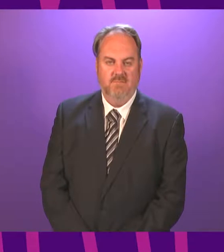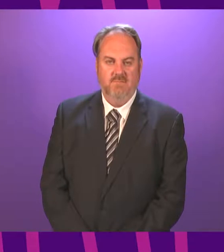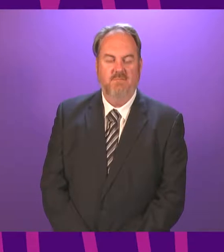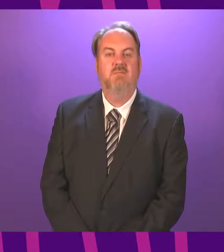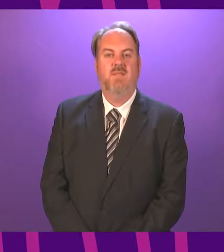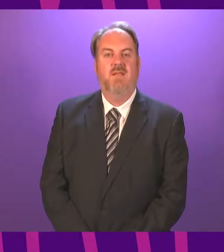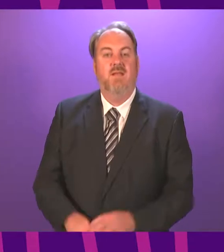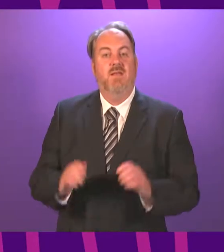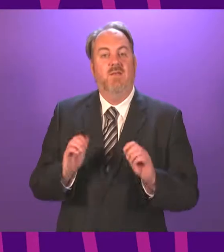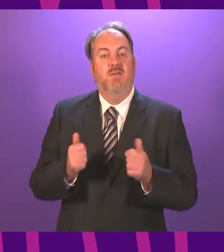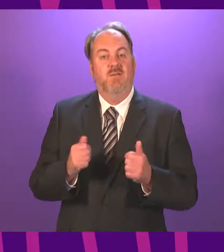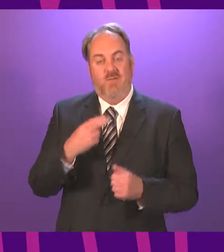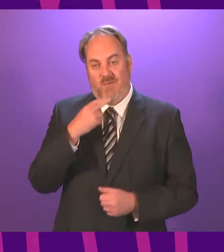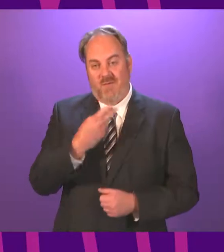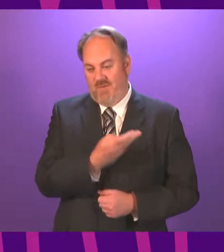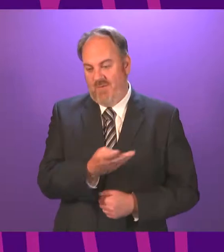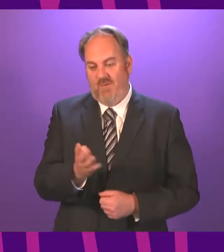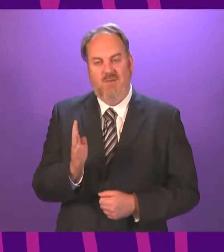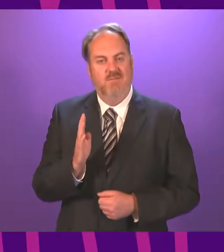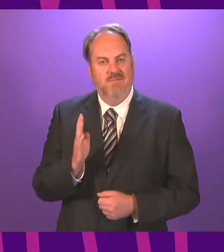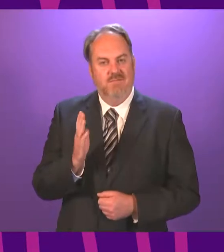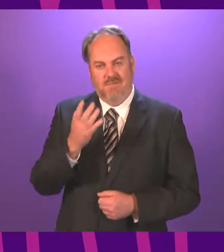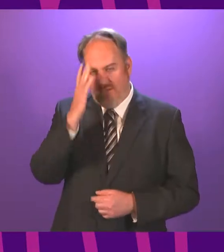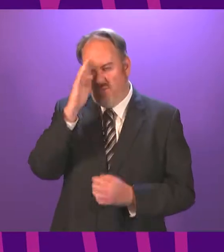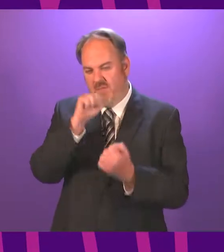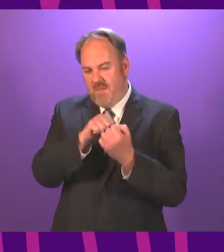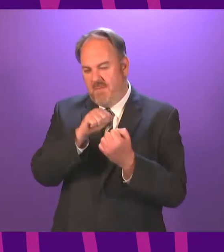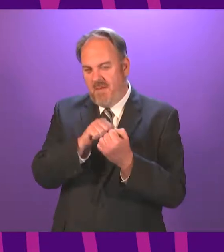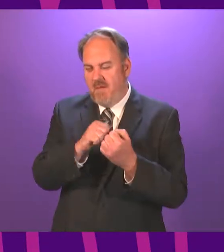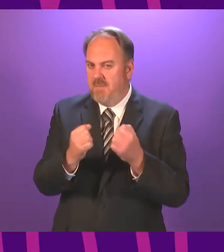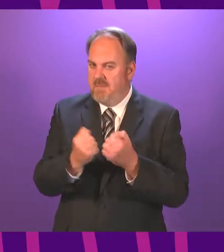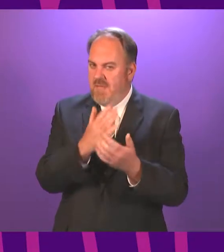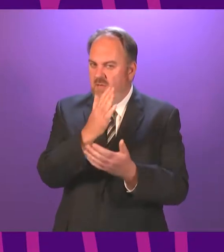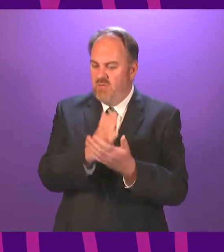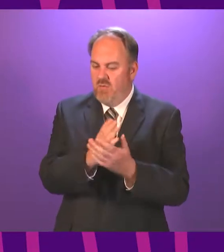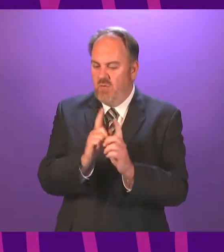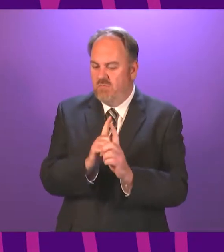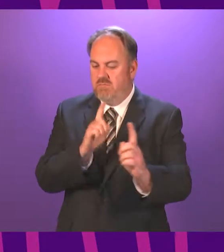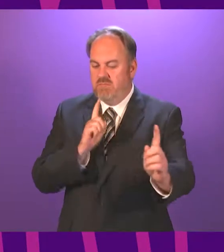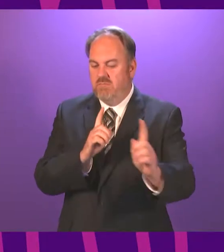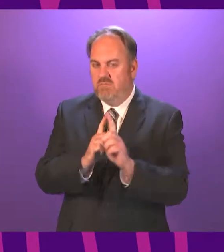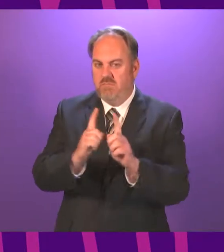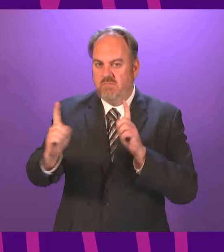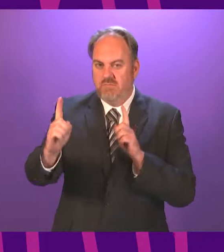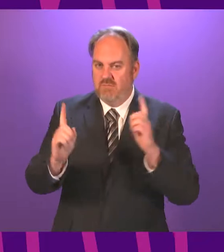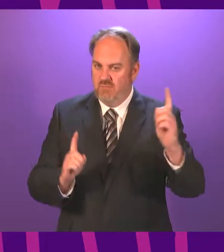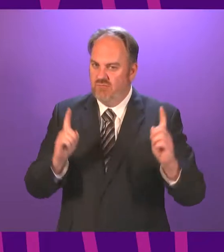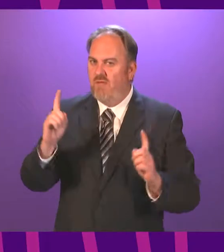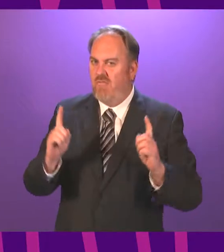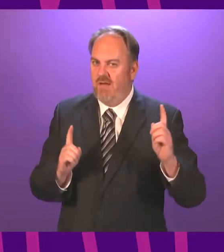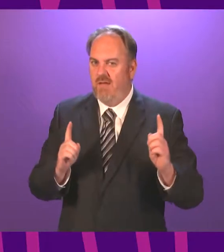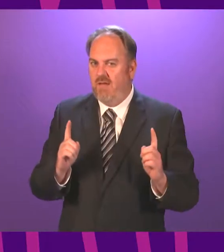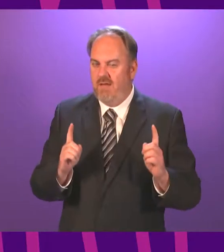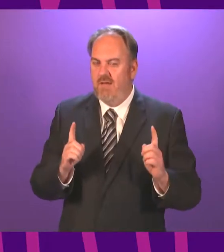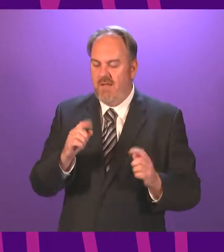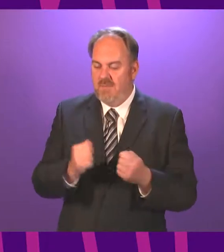Good afternoon. Can I remind members that social distancing measures are in place in the Chamber and across the Holyrood campus, and I ask